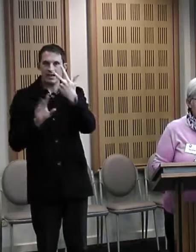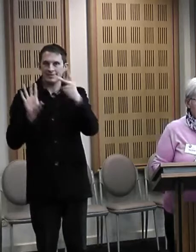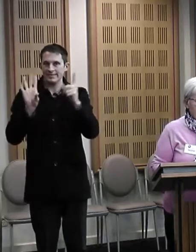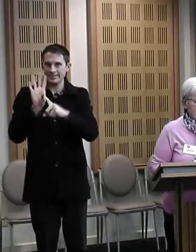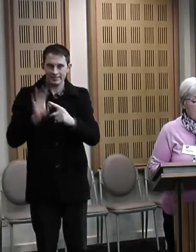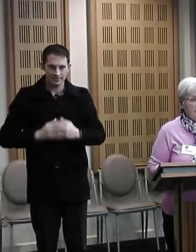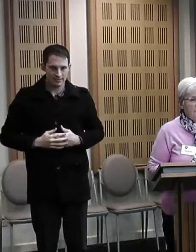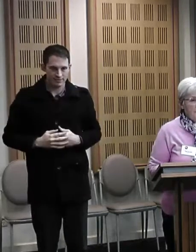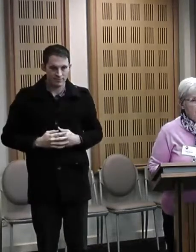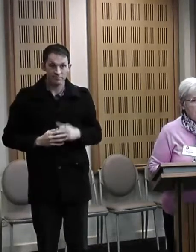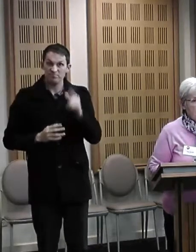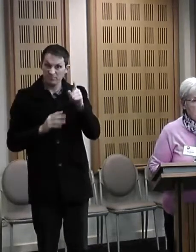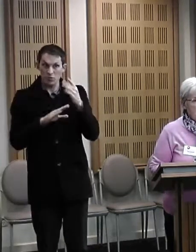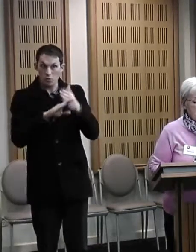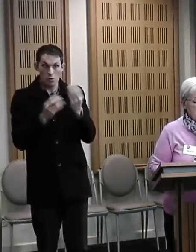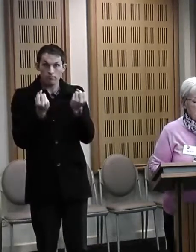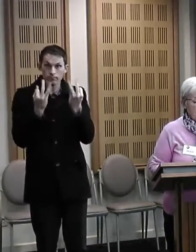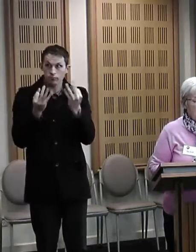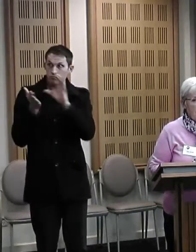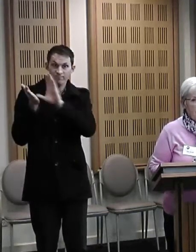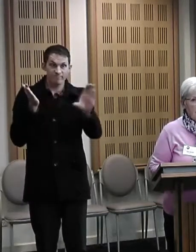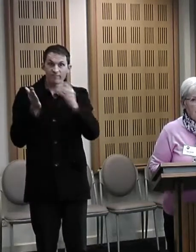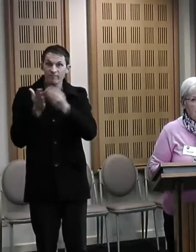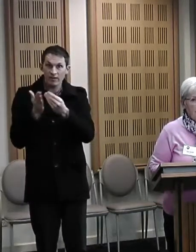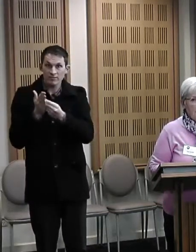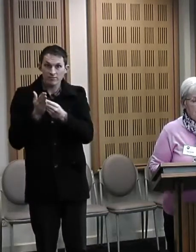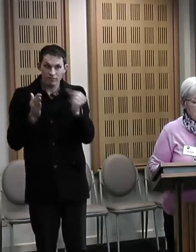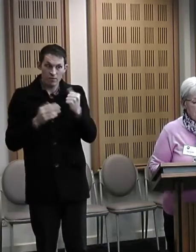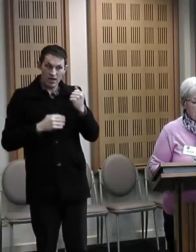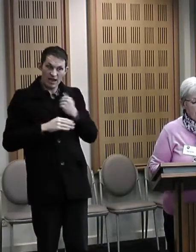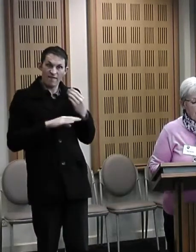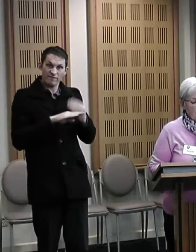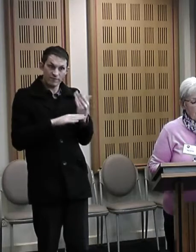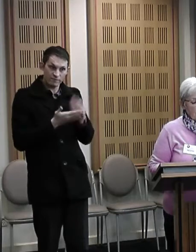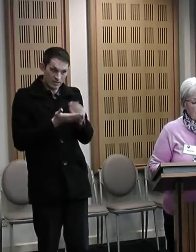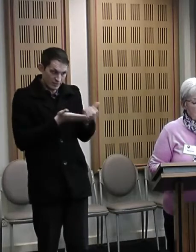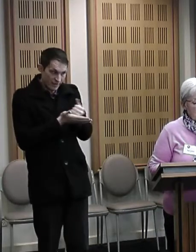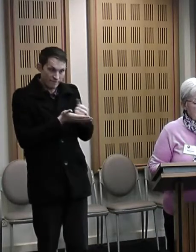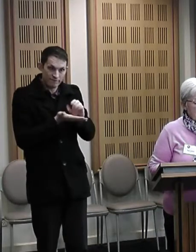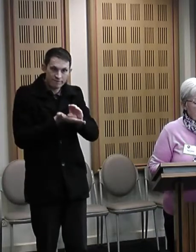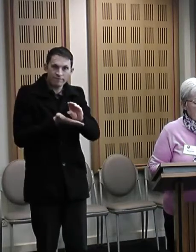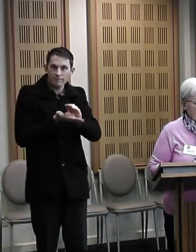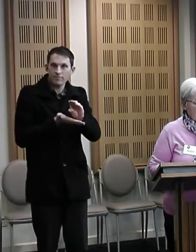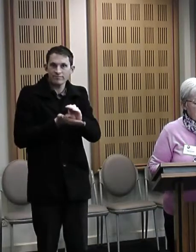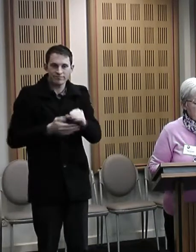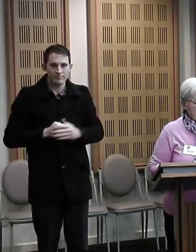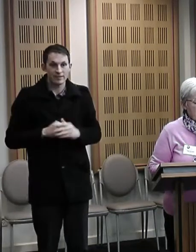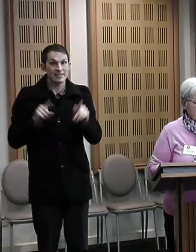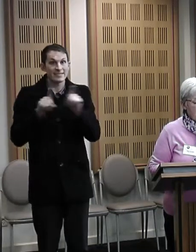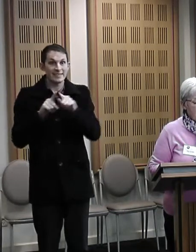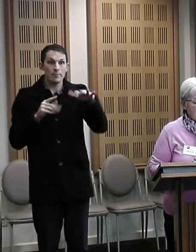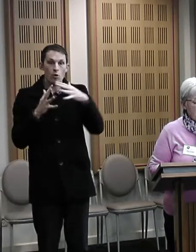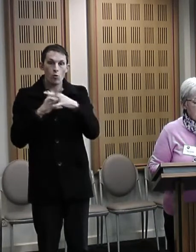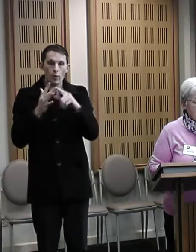specific funding for this work. It's come out of our recurrent funds. Likewise, our Wimmera advocate,